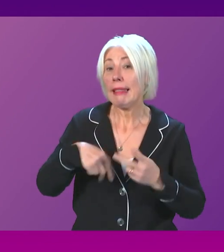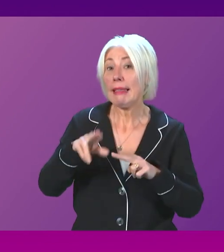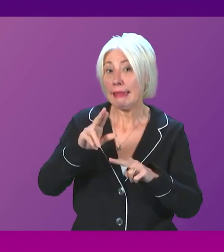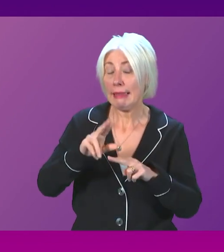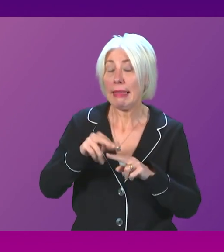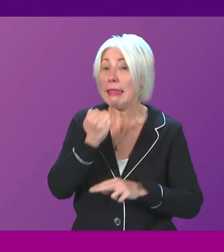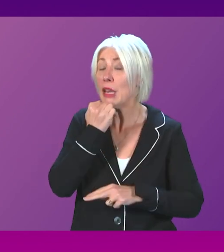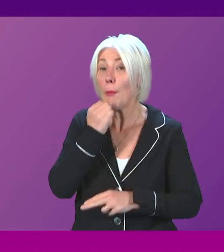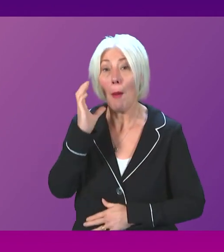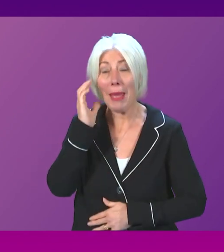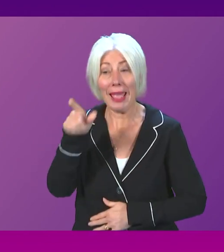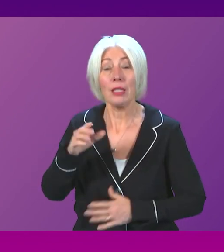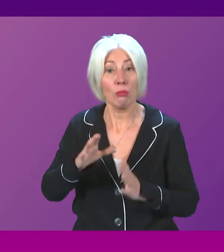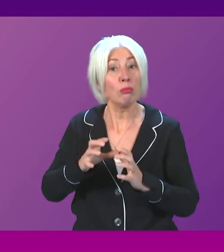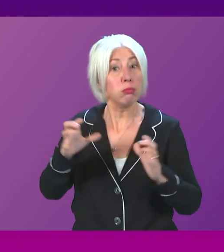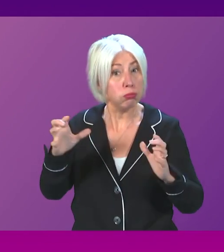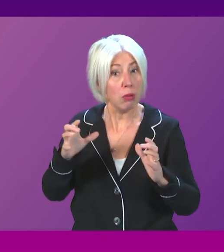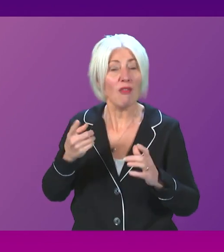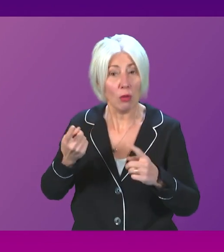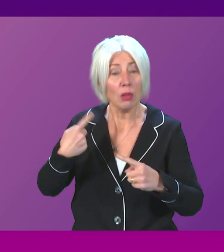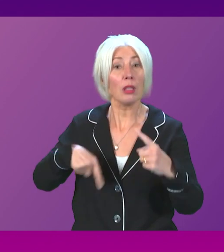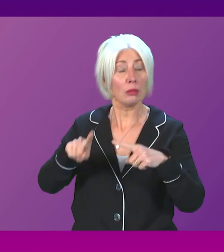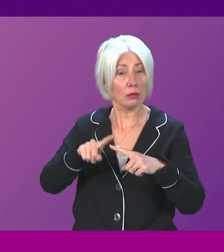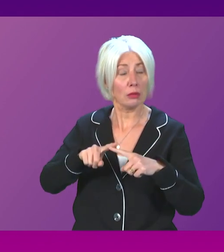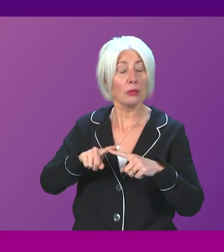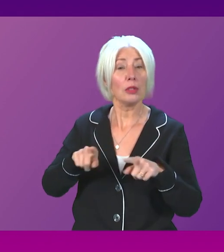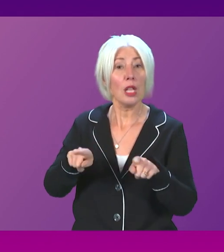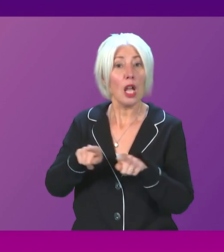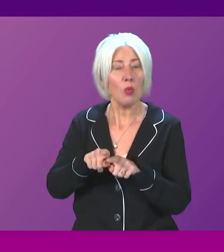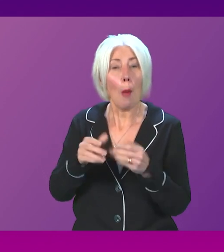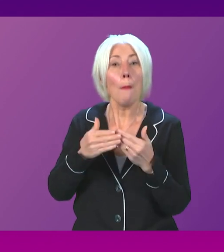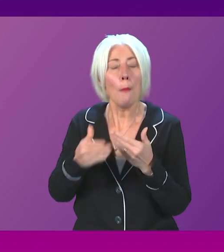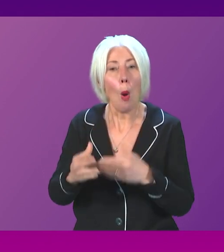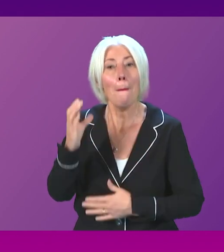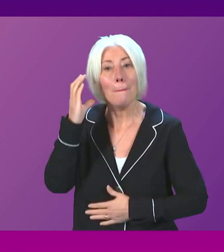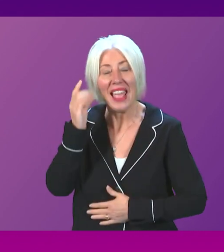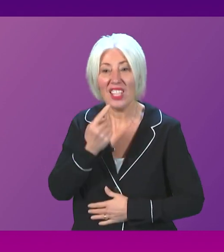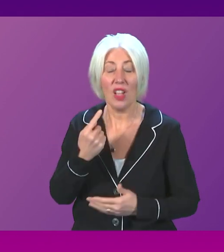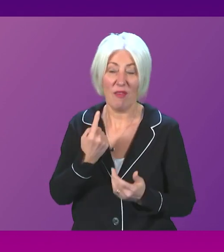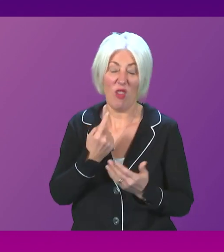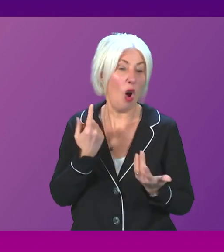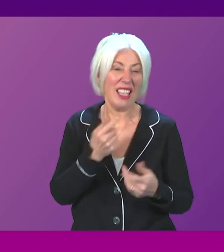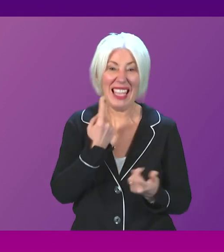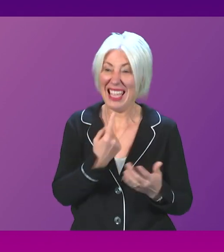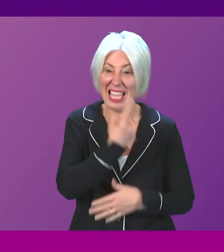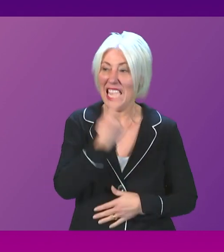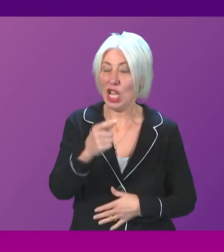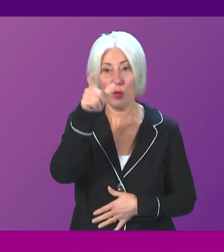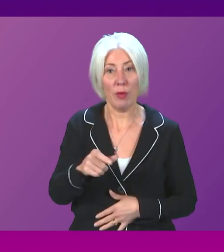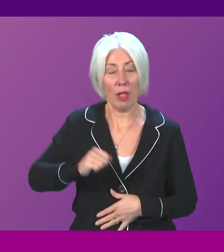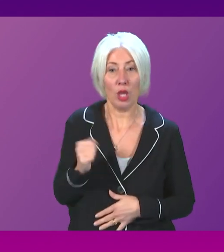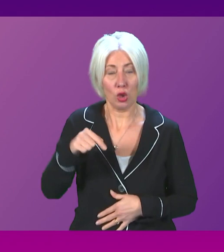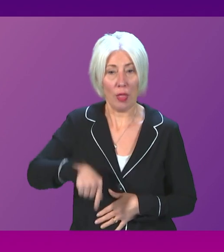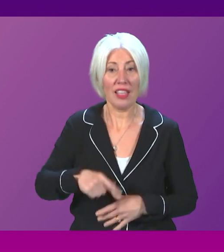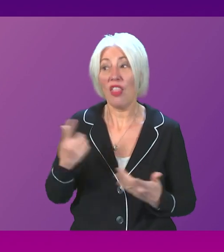actually increased compared to the previous year. We also have more beds per head of population than England